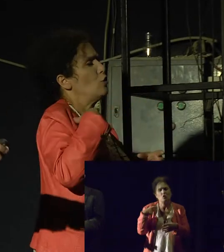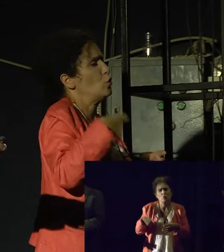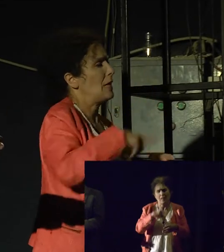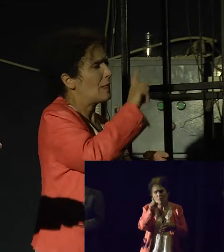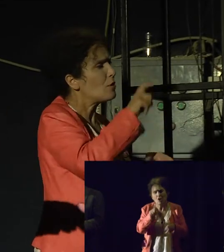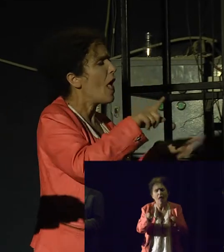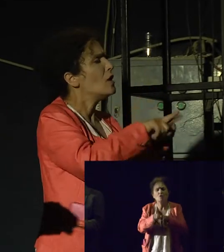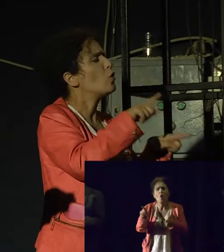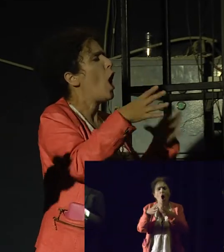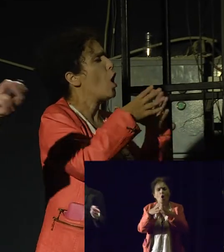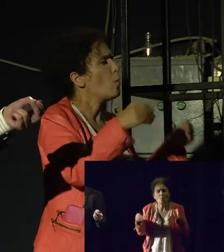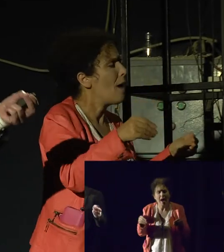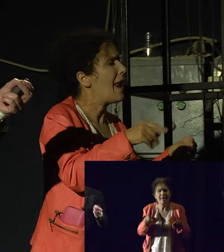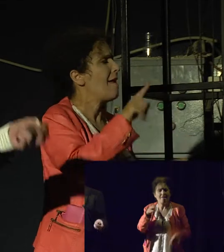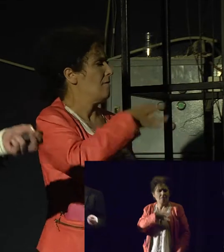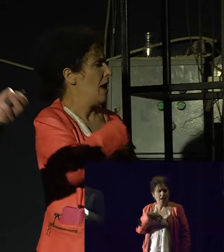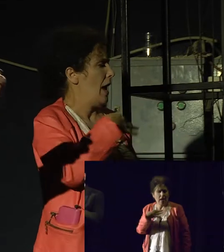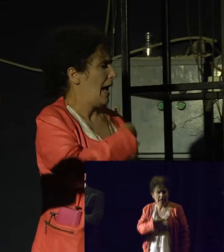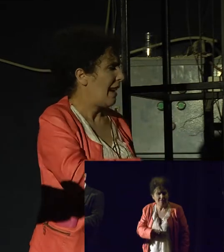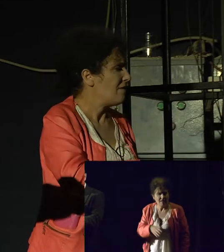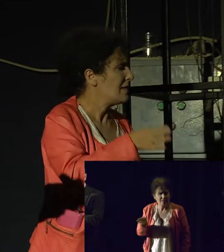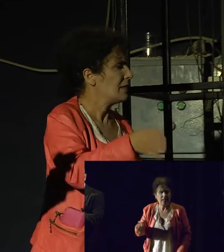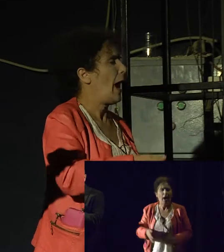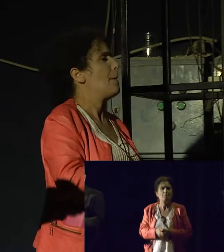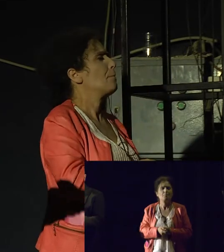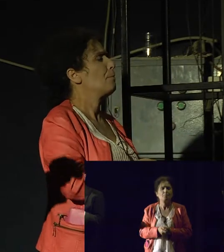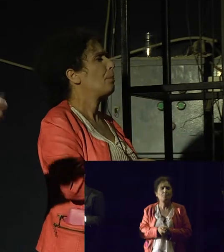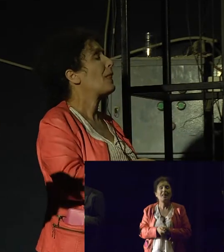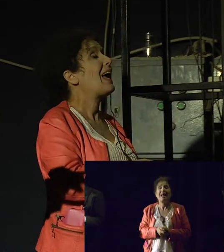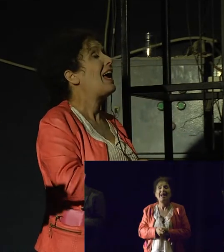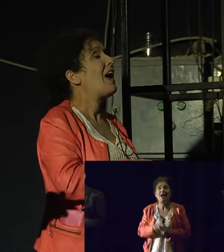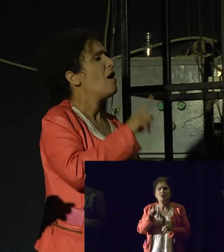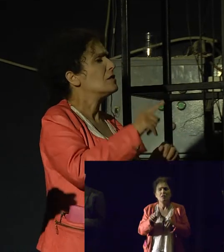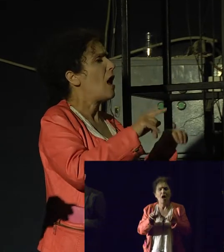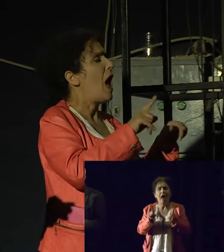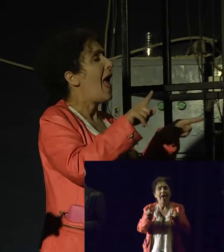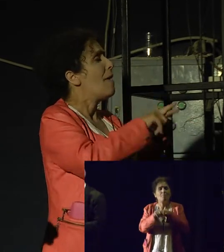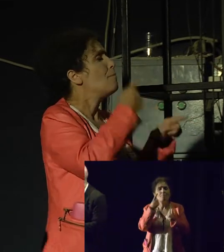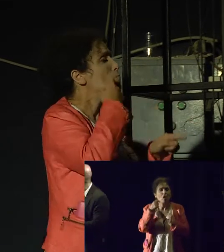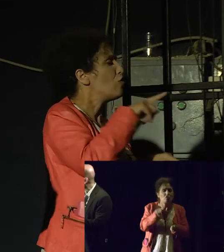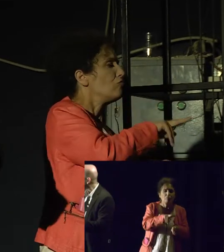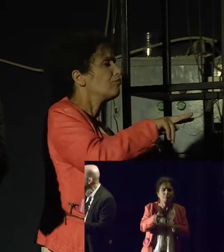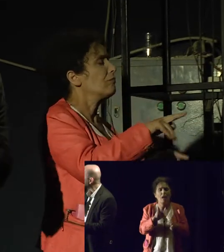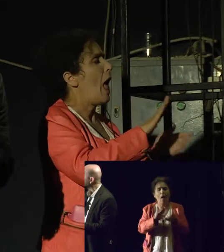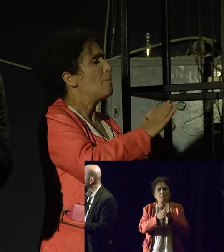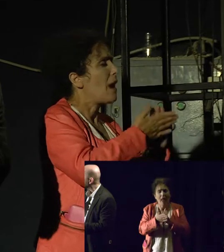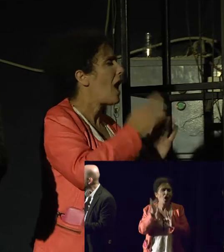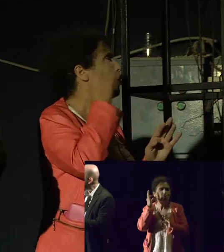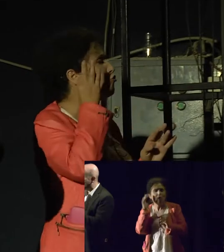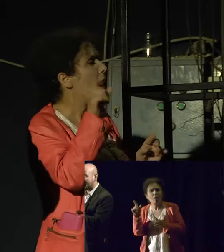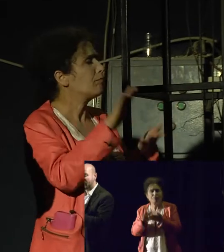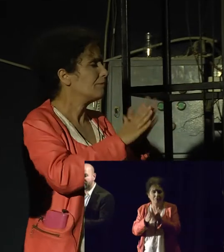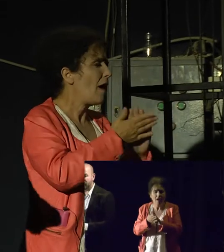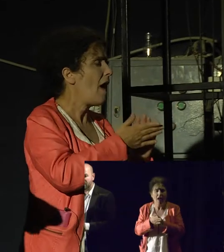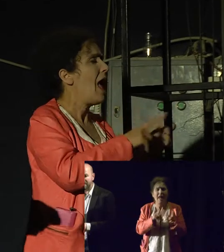traditional marriage, in Portugal or Finland on abortion and conscientious objection in abortion. So we see this type of